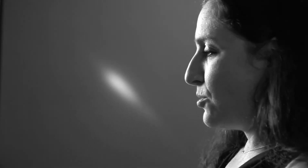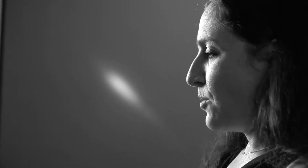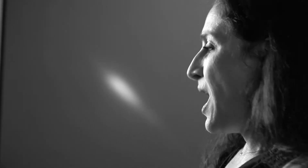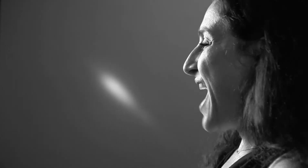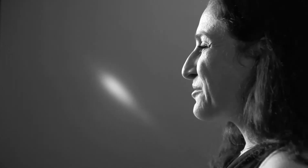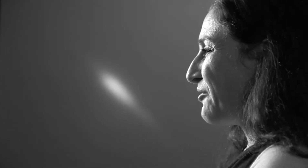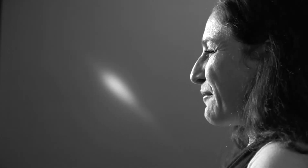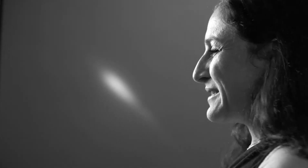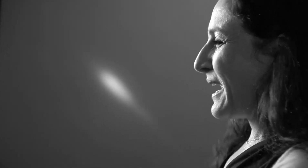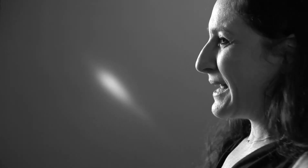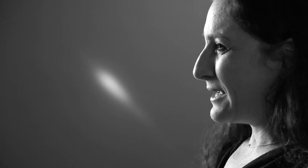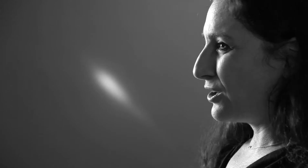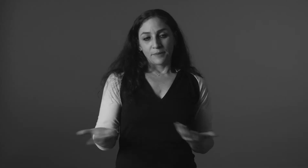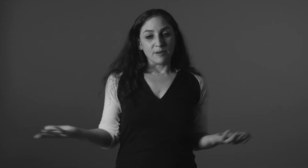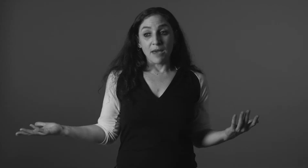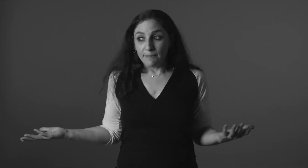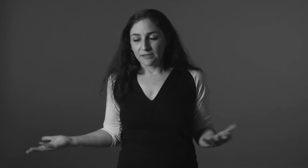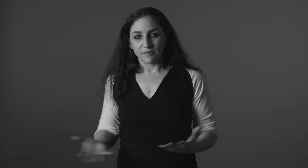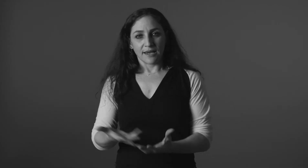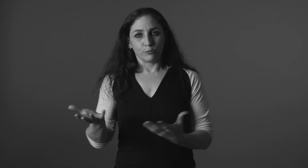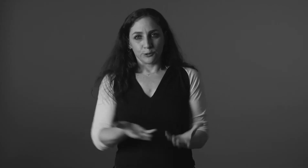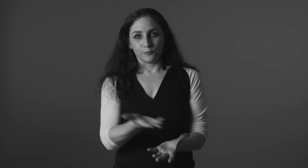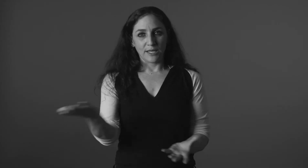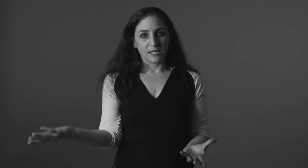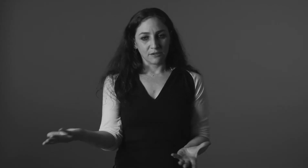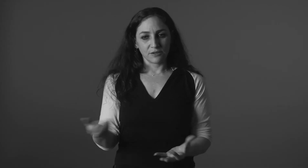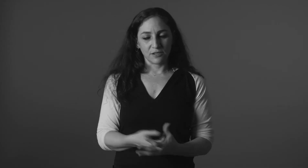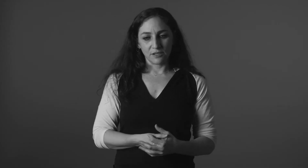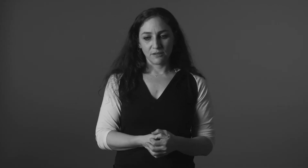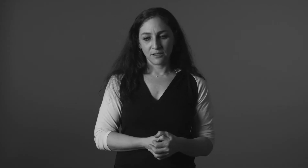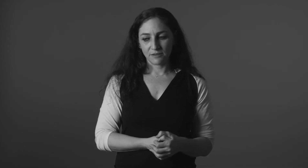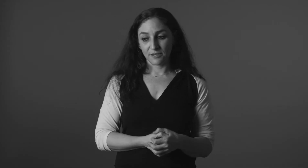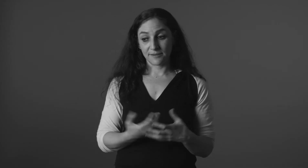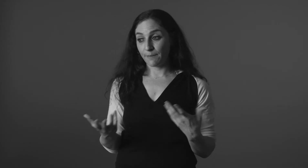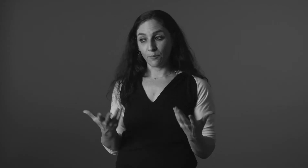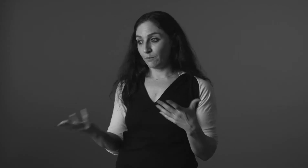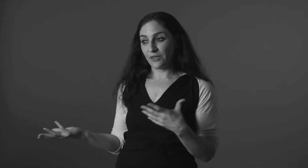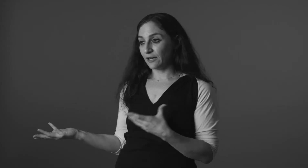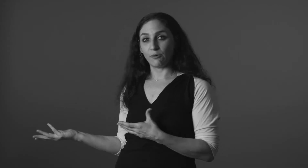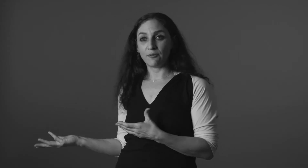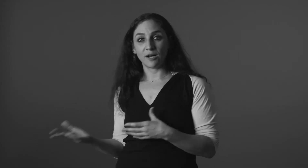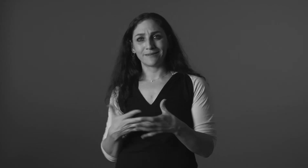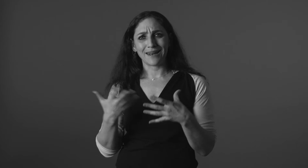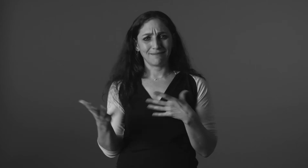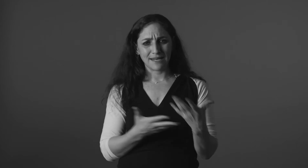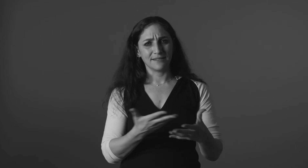I don't know if I would say heal. I mean, maybe someday it will rekindle to the to something of what it was that is